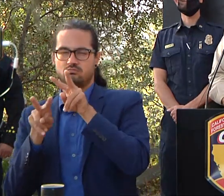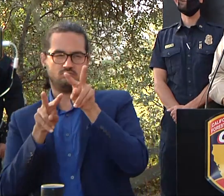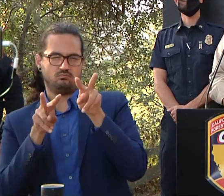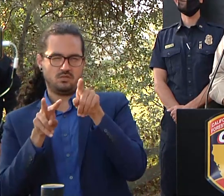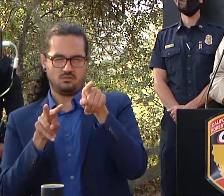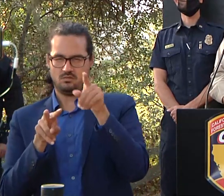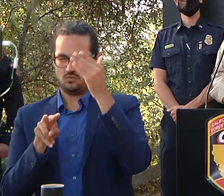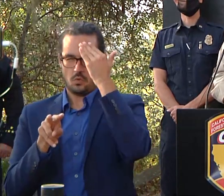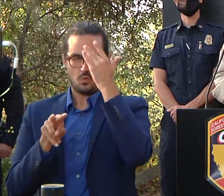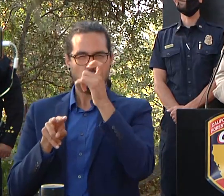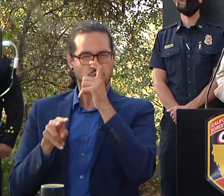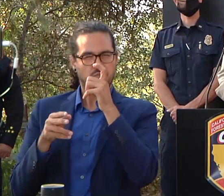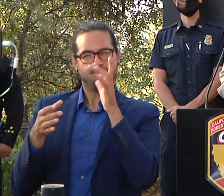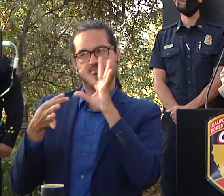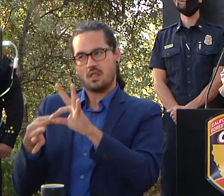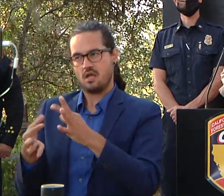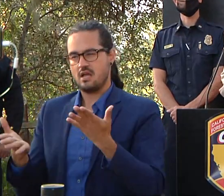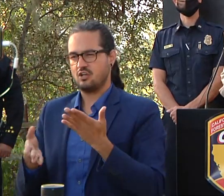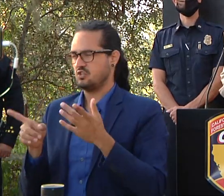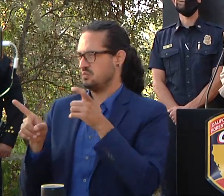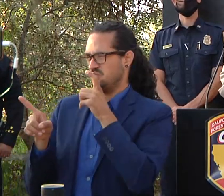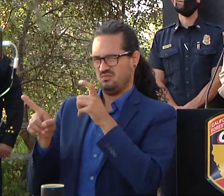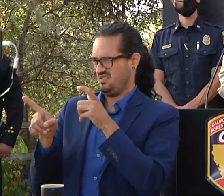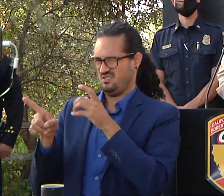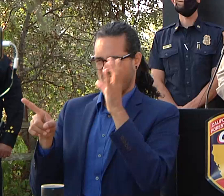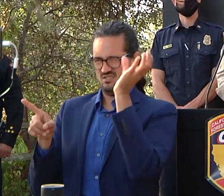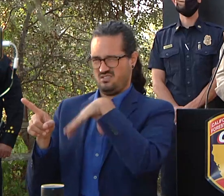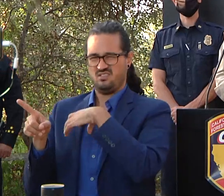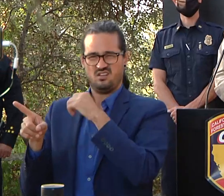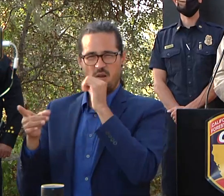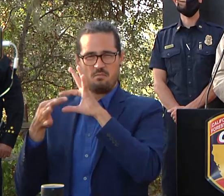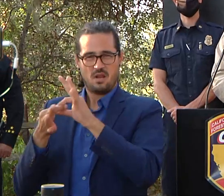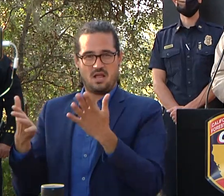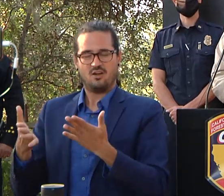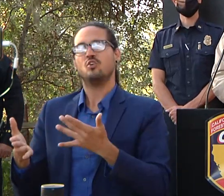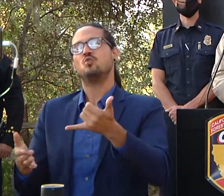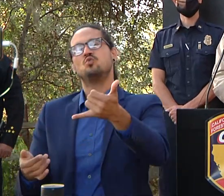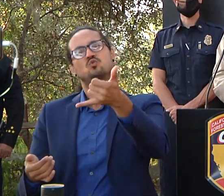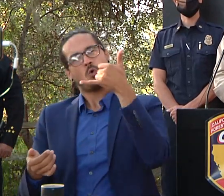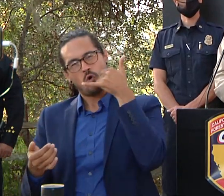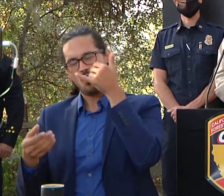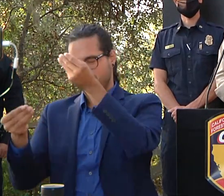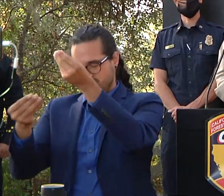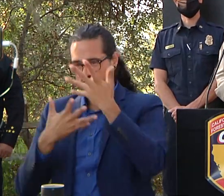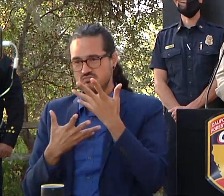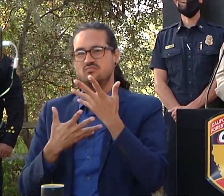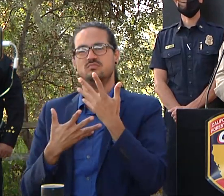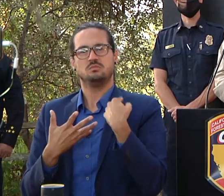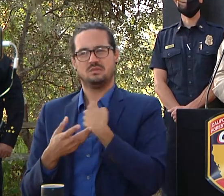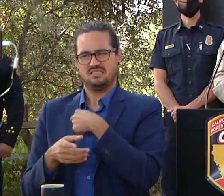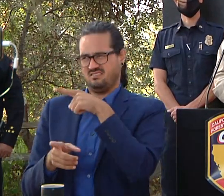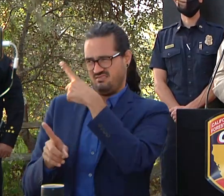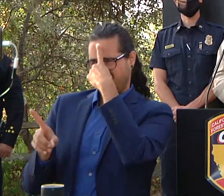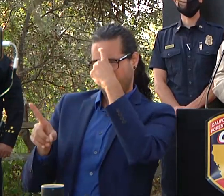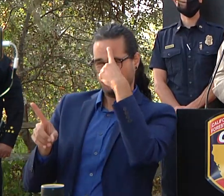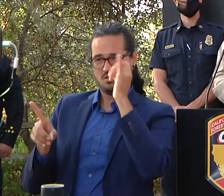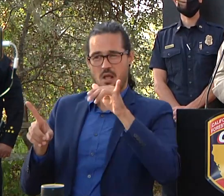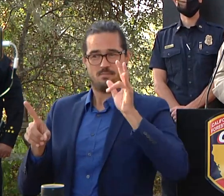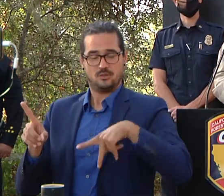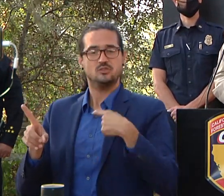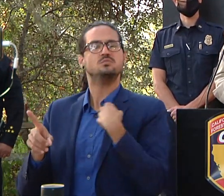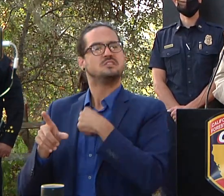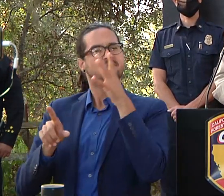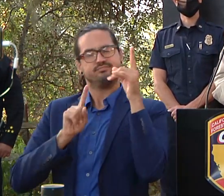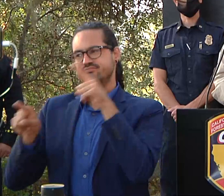somebody that should be in the neighborhood we want you to give us a call and and and let us check it out um and then again you know